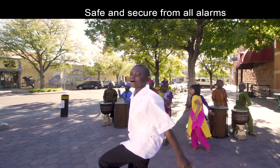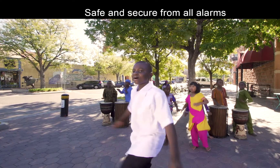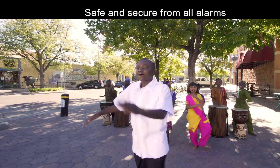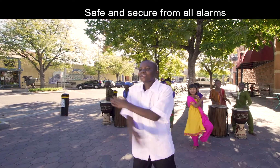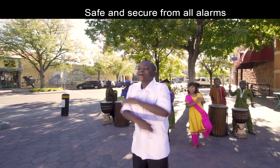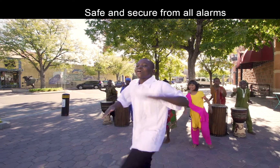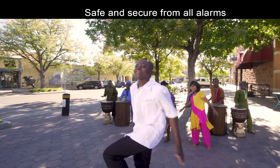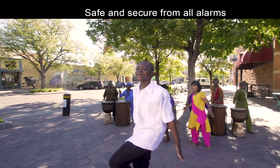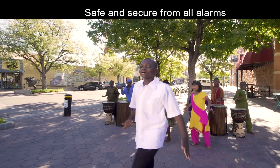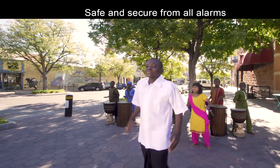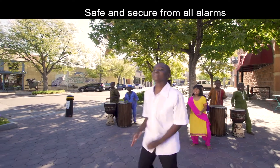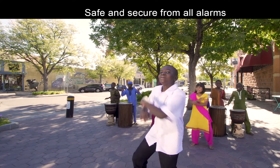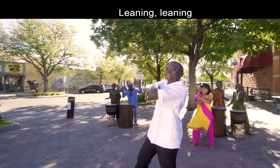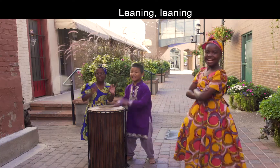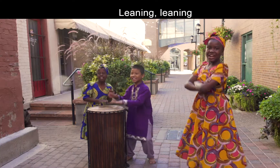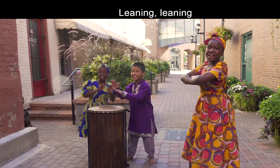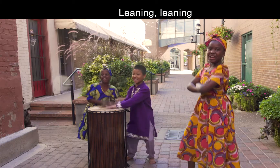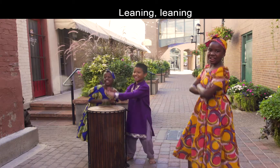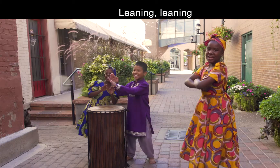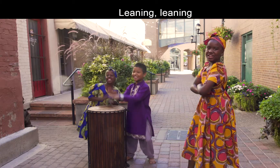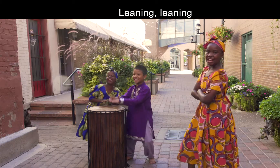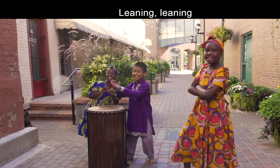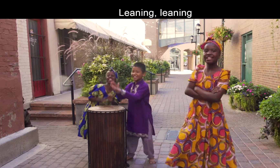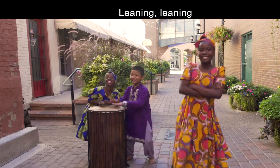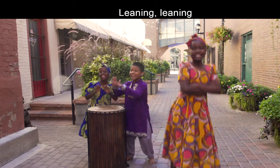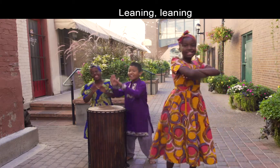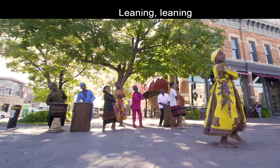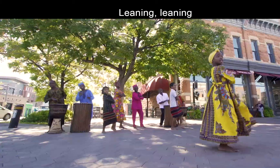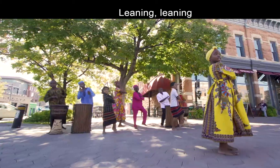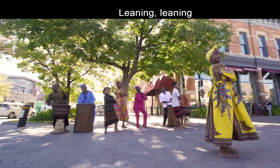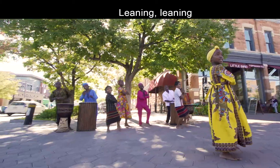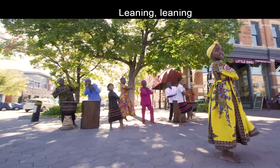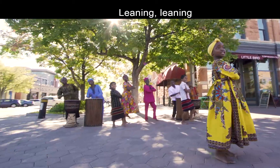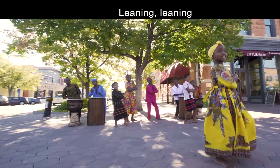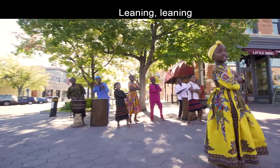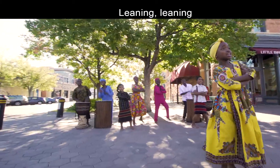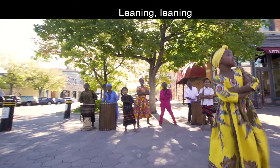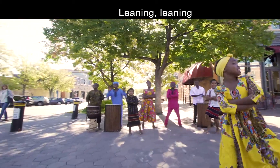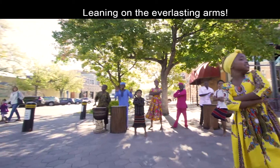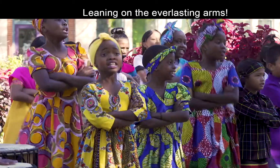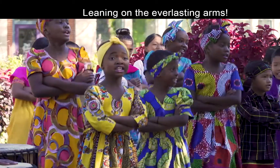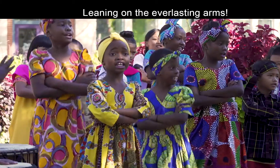all alarms, leaning, leaning, leaning